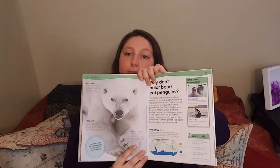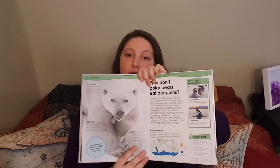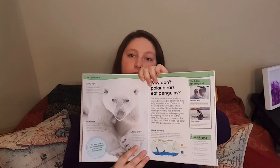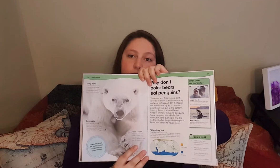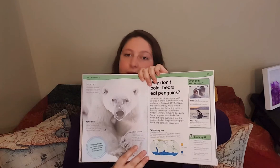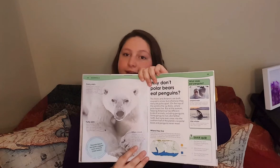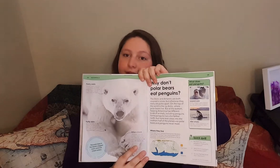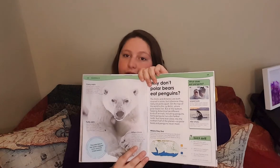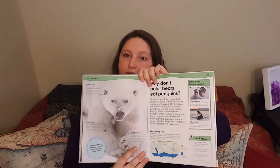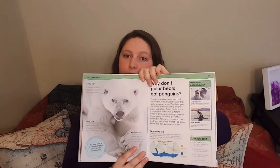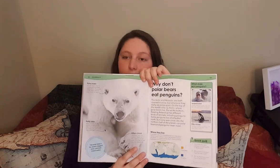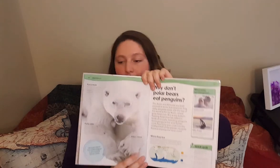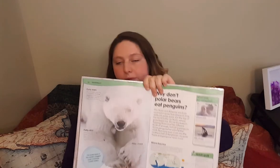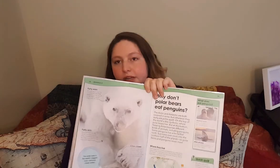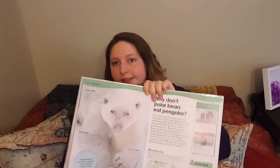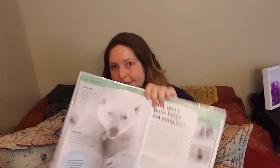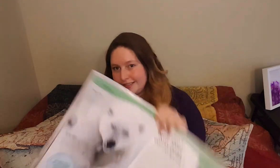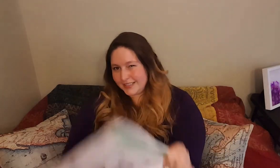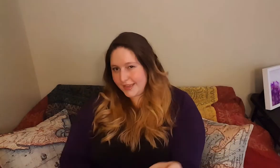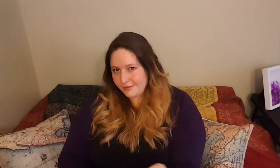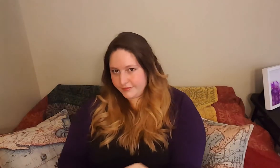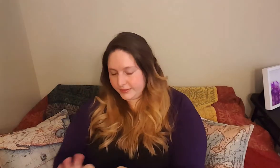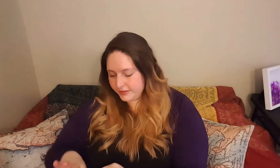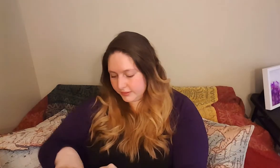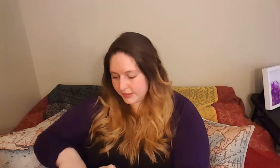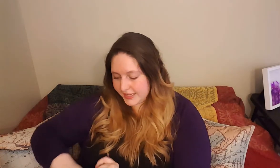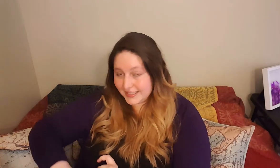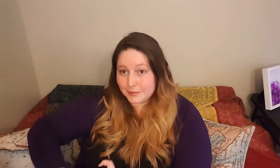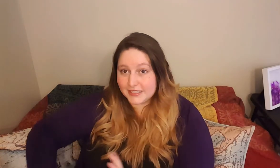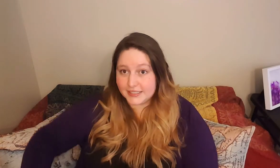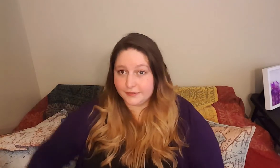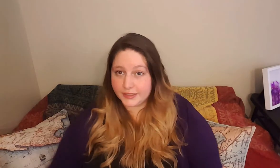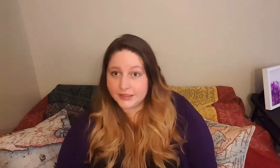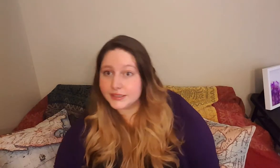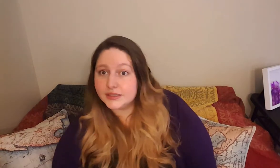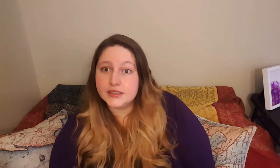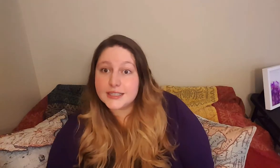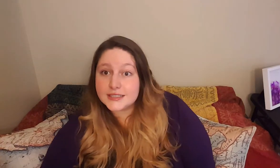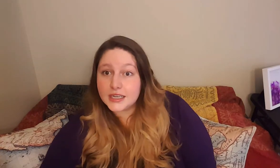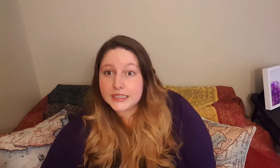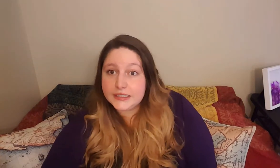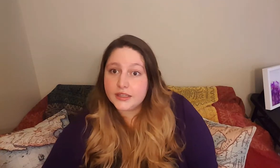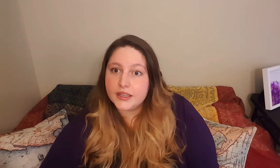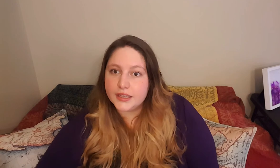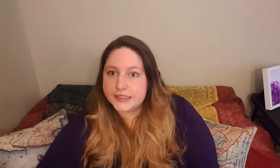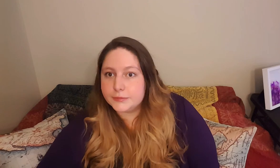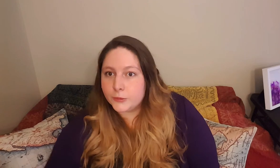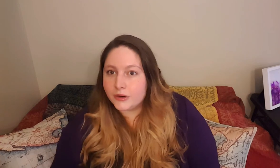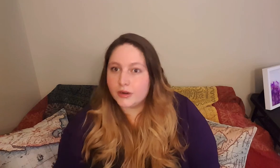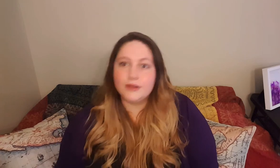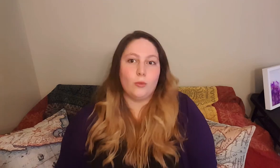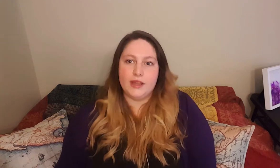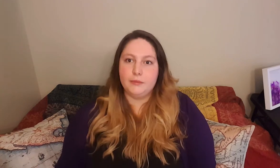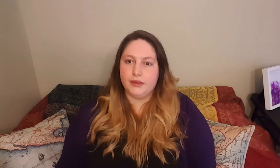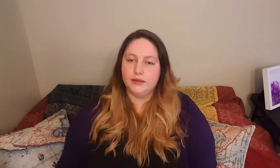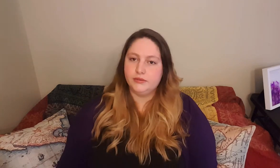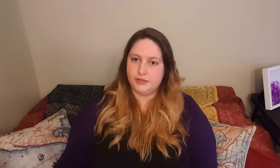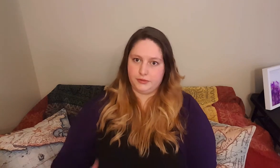Polar bear. Polar bear. doesn't have a. A specific. Sign. It's more. White bear. So